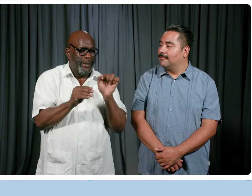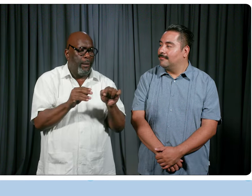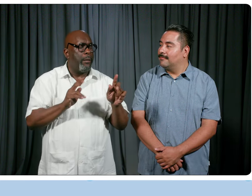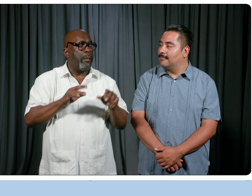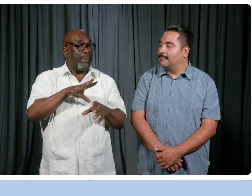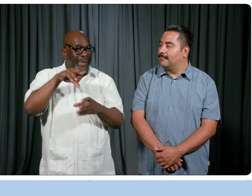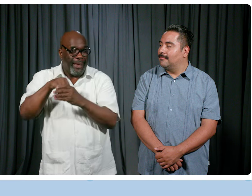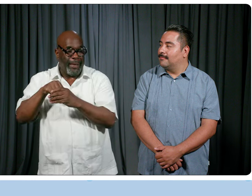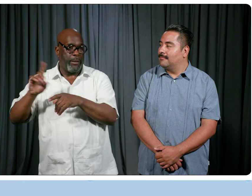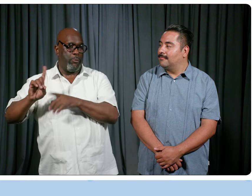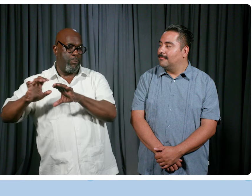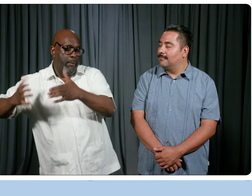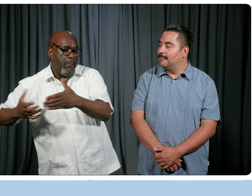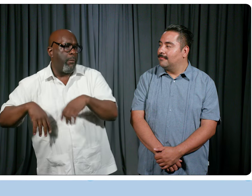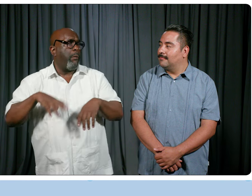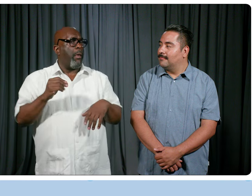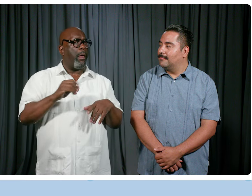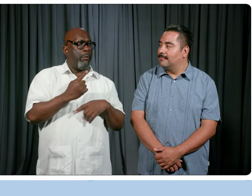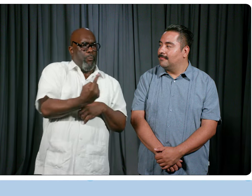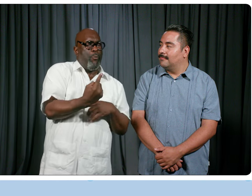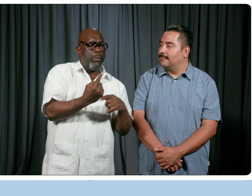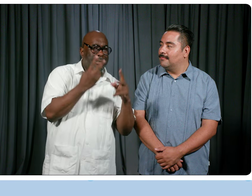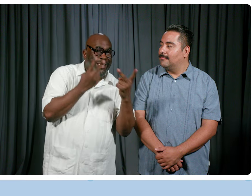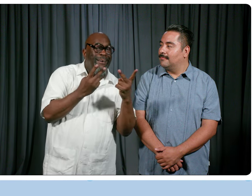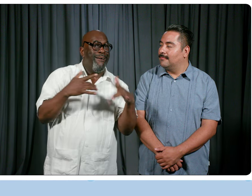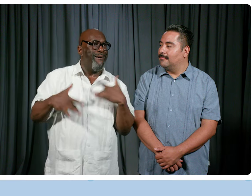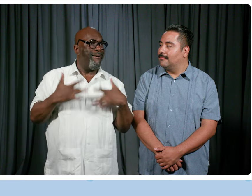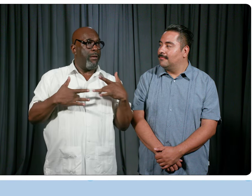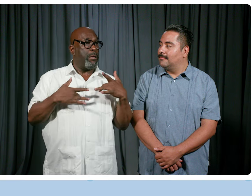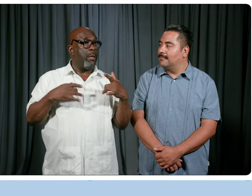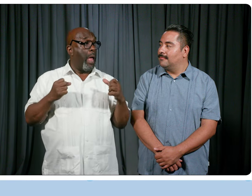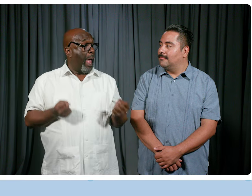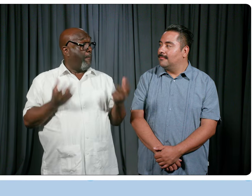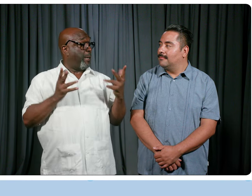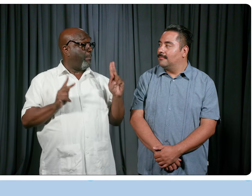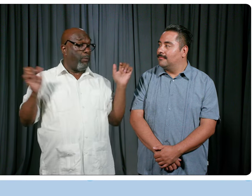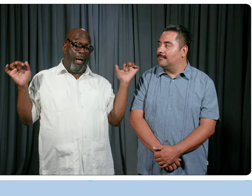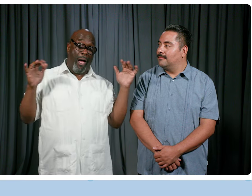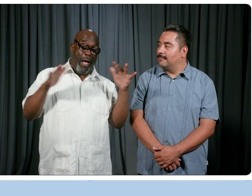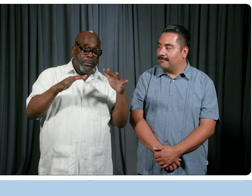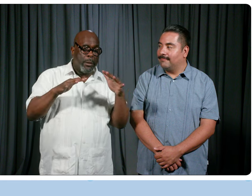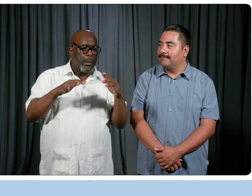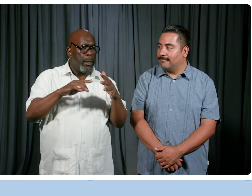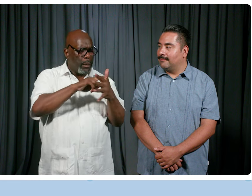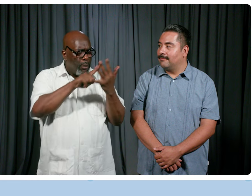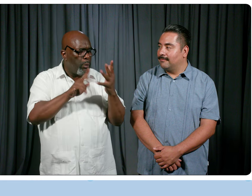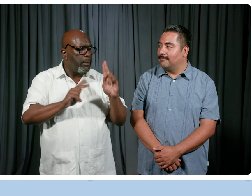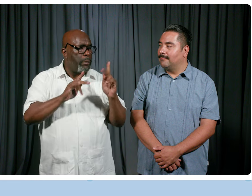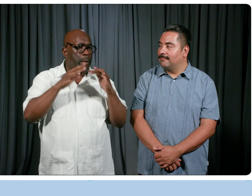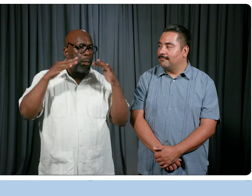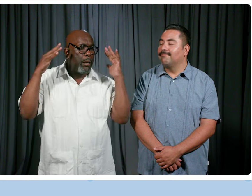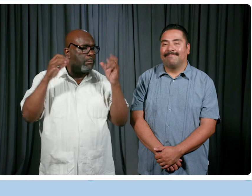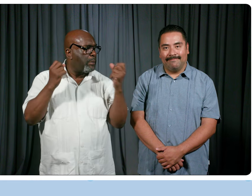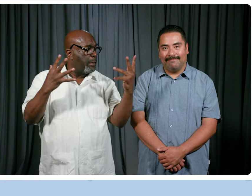party and to the activities, I think is, you know, by itself exciting. Just the number of people and the diversity of the people that will be there,